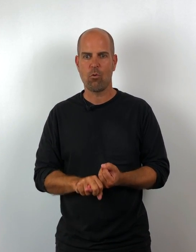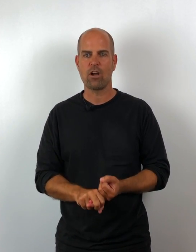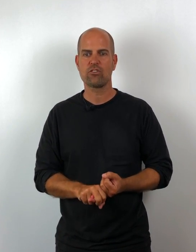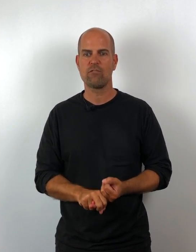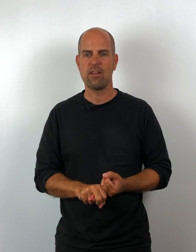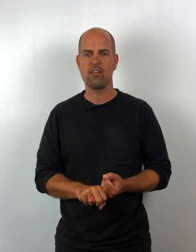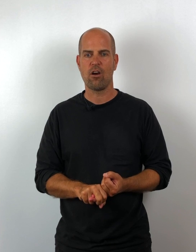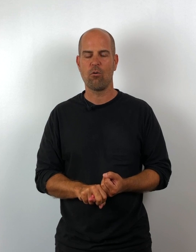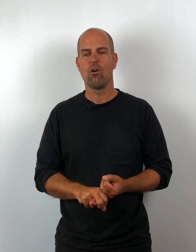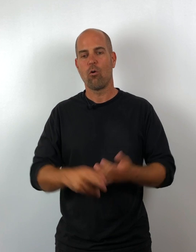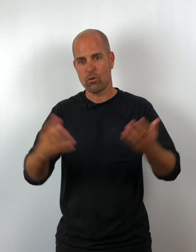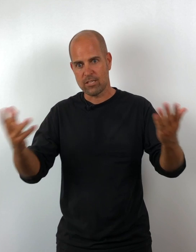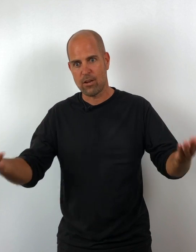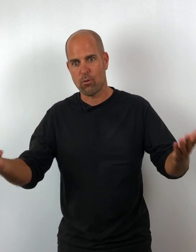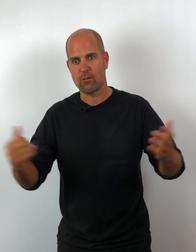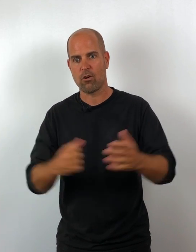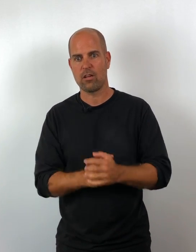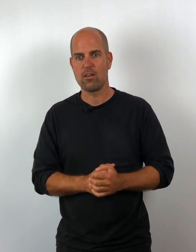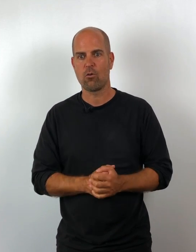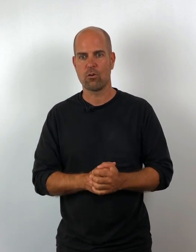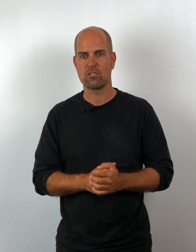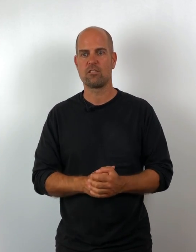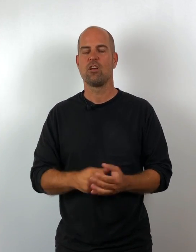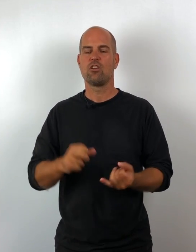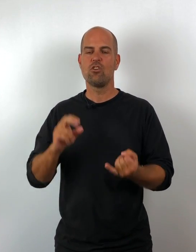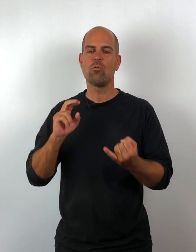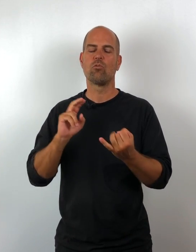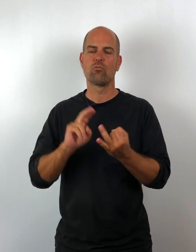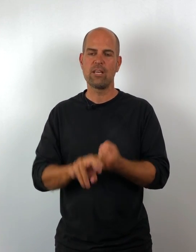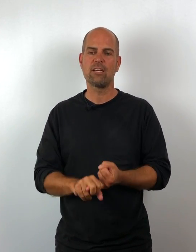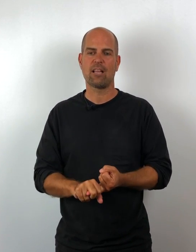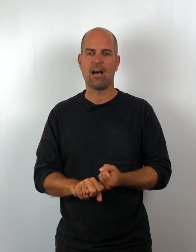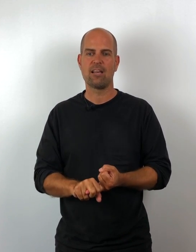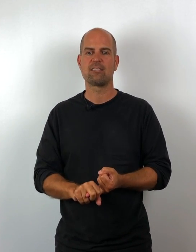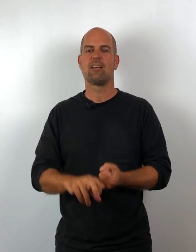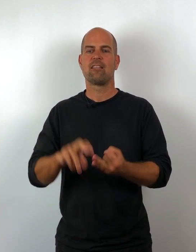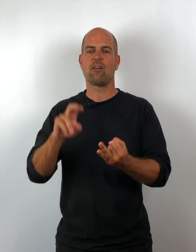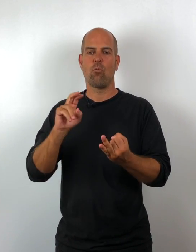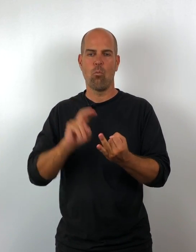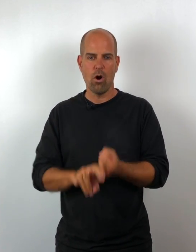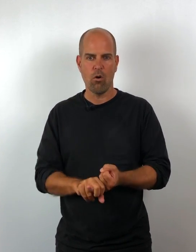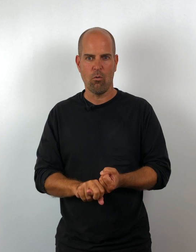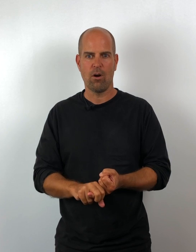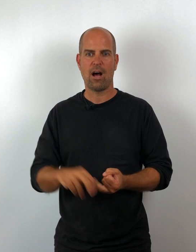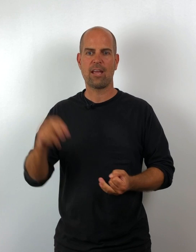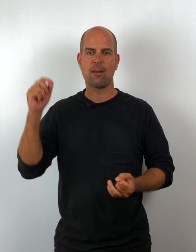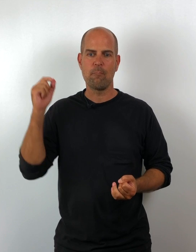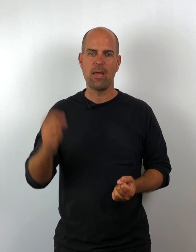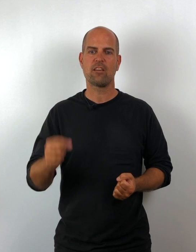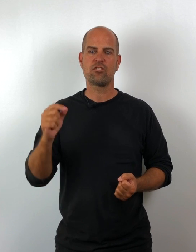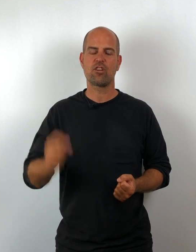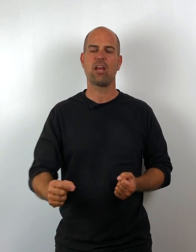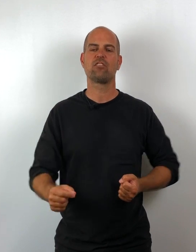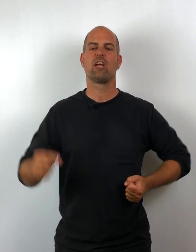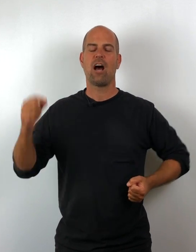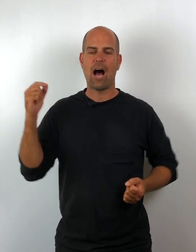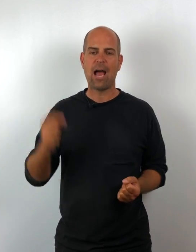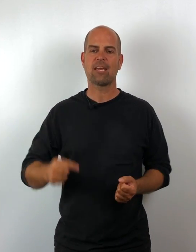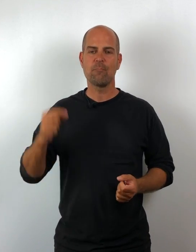watch a video or take one of our e-courses, you will realize that, whoa, I can make a change. I can